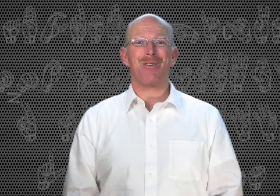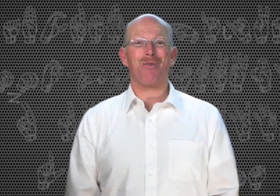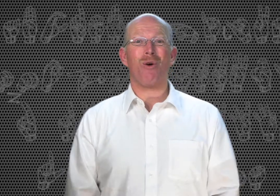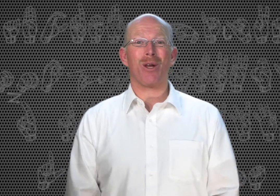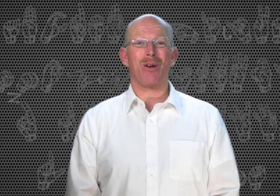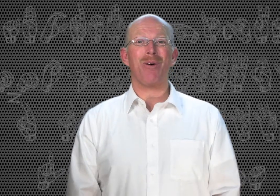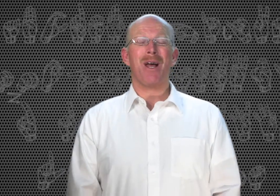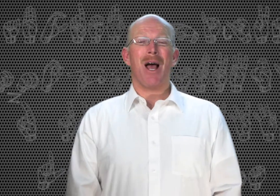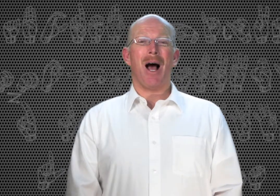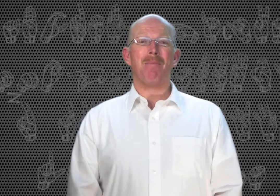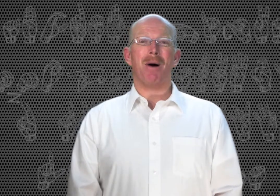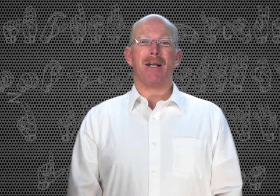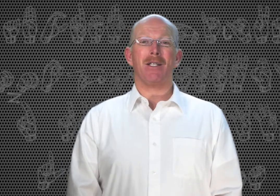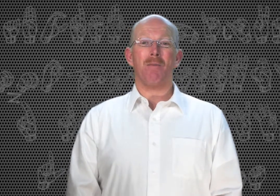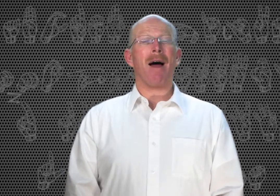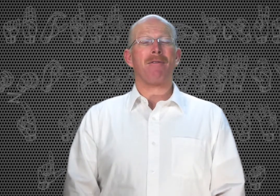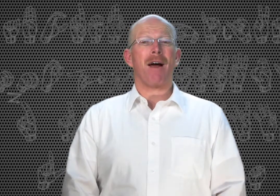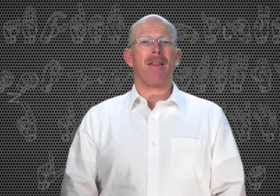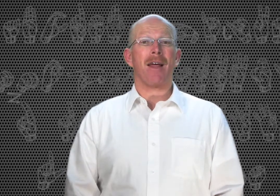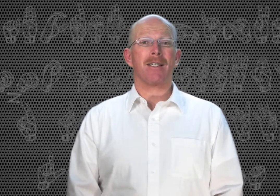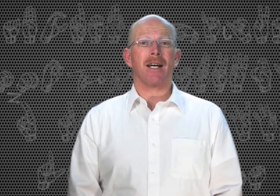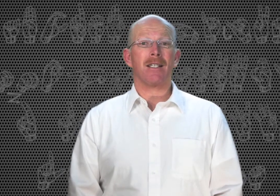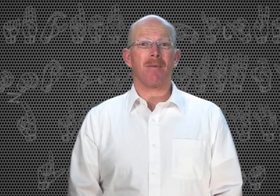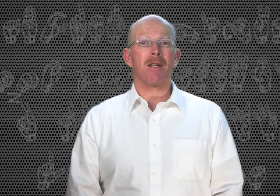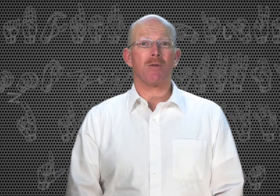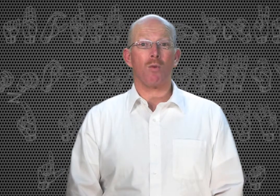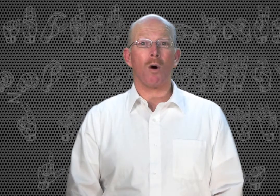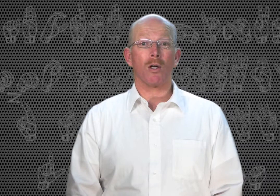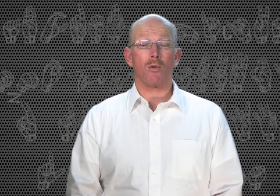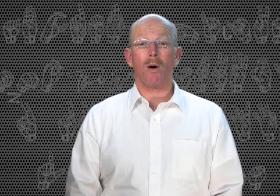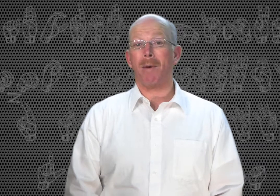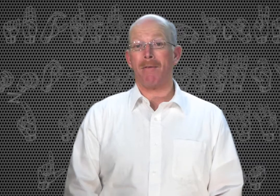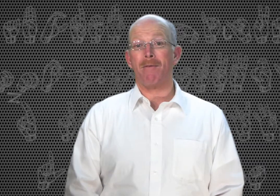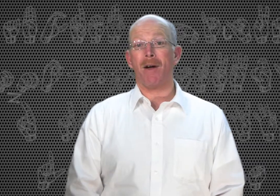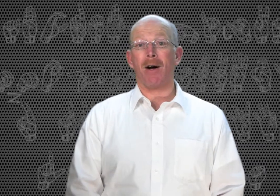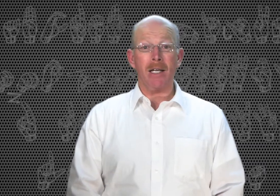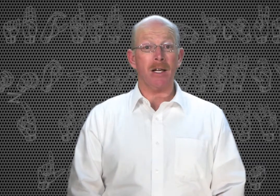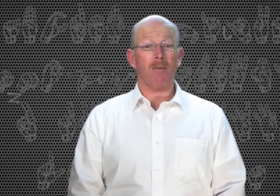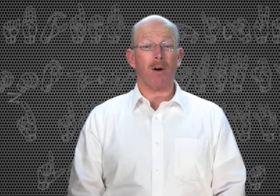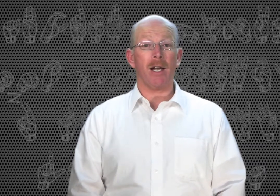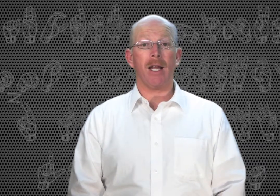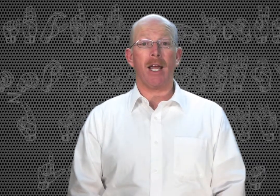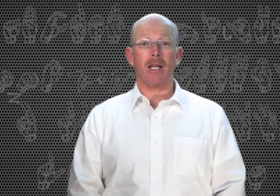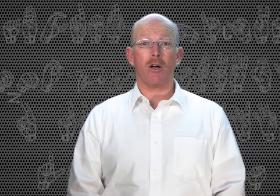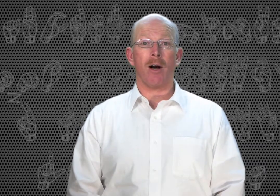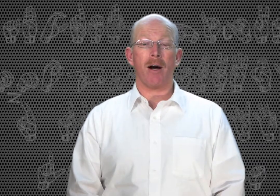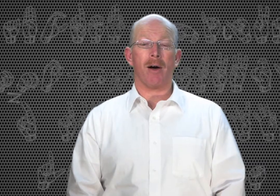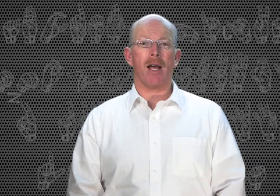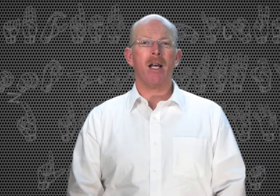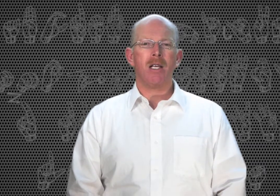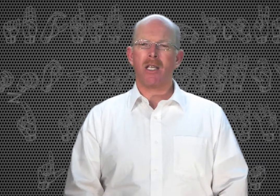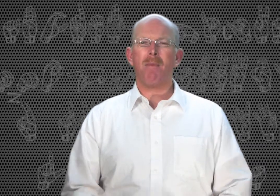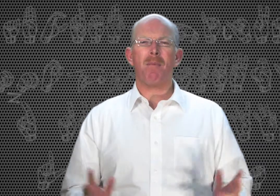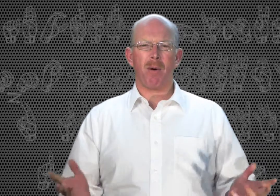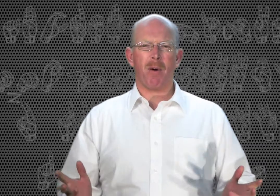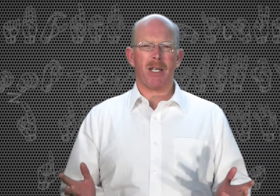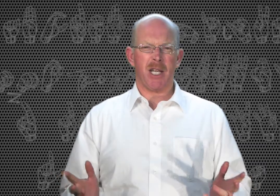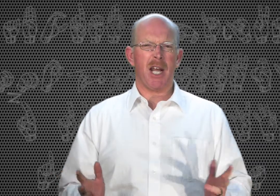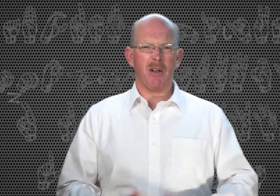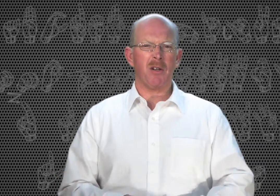for you, but you might find that some of these words will be very different in your area. Some of them are pretty standard